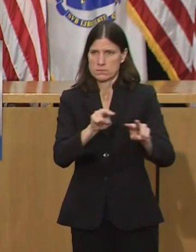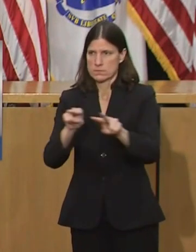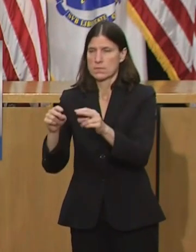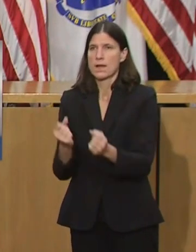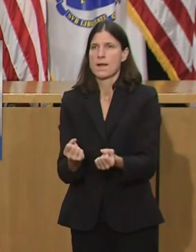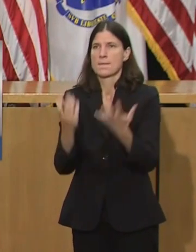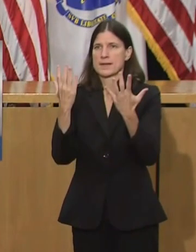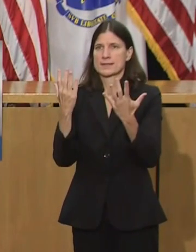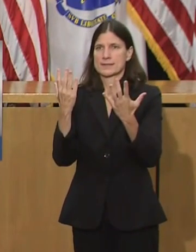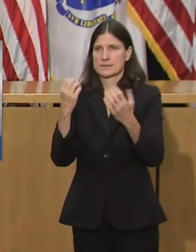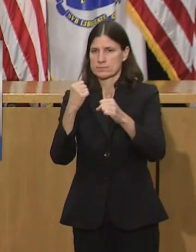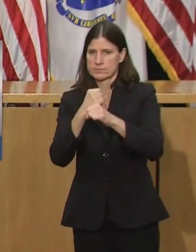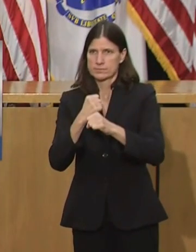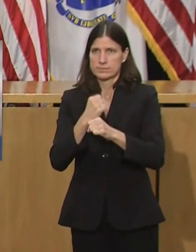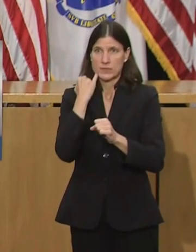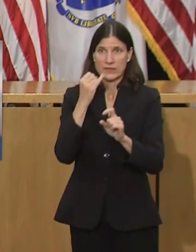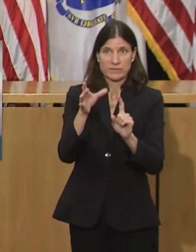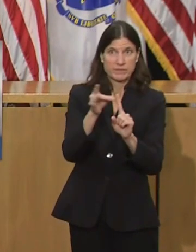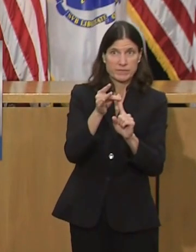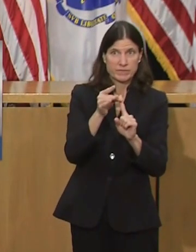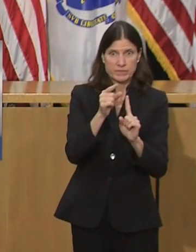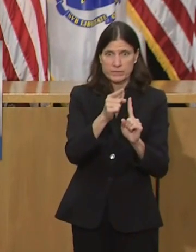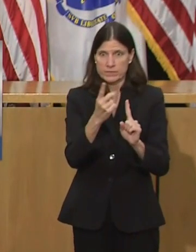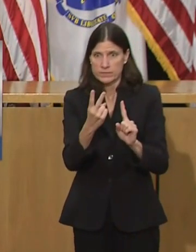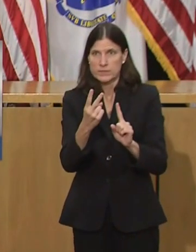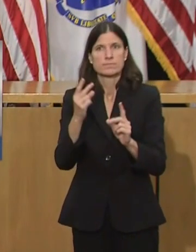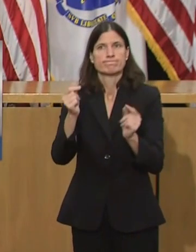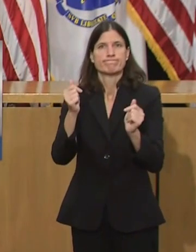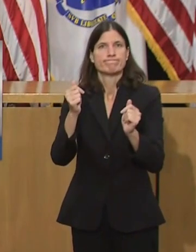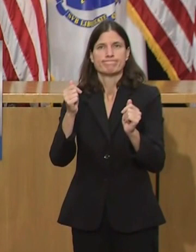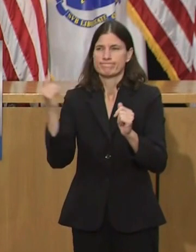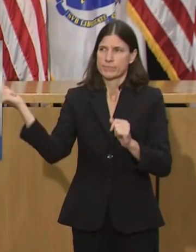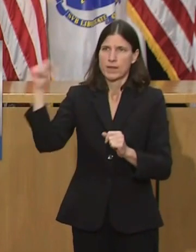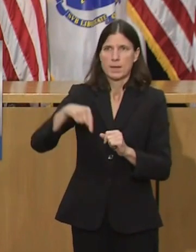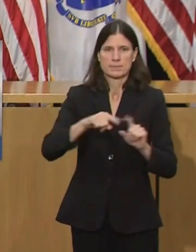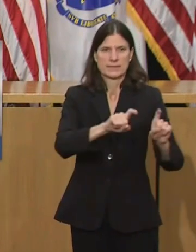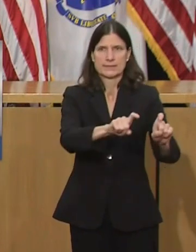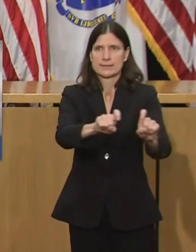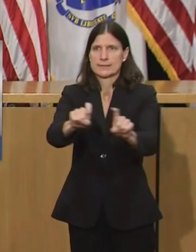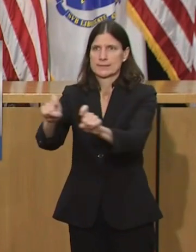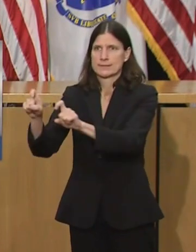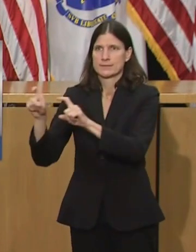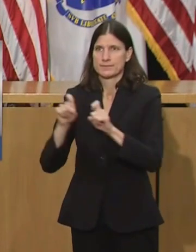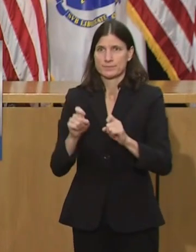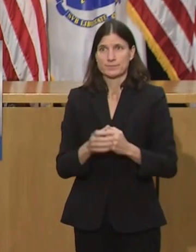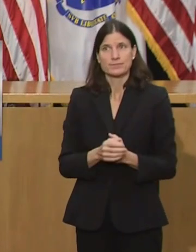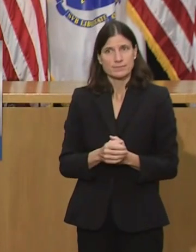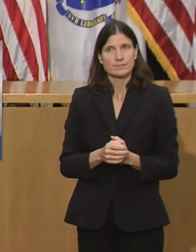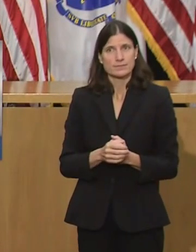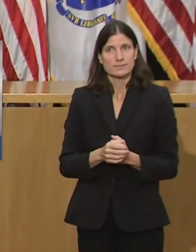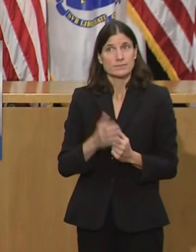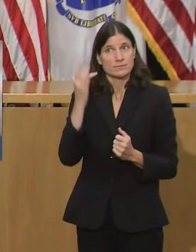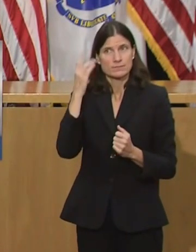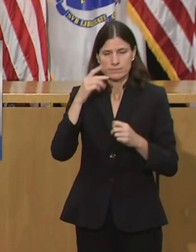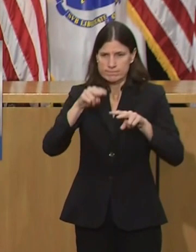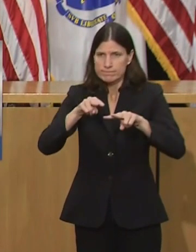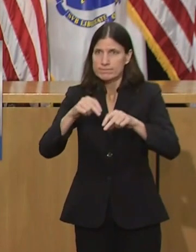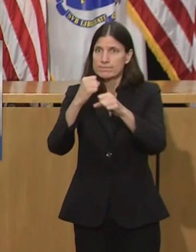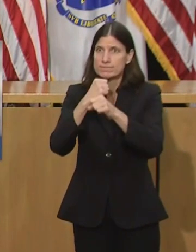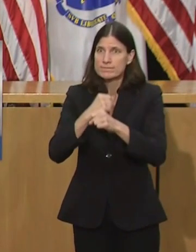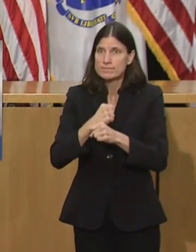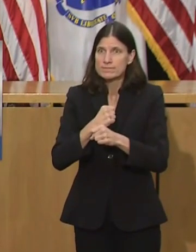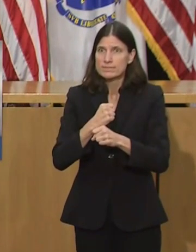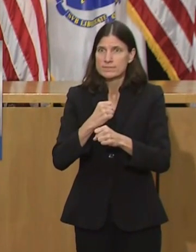if more than 3% of the school develops COVID-19 within 14 days and there's evidence of transmission within the school,